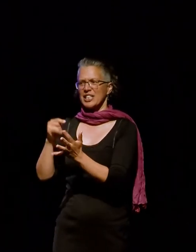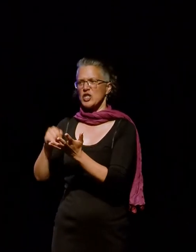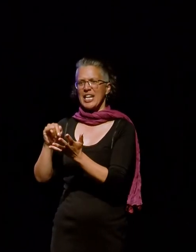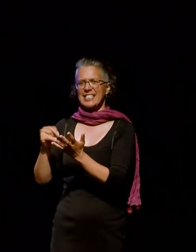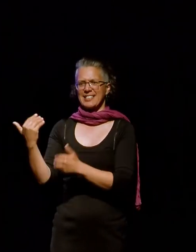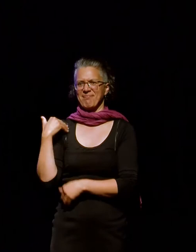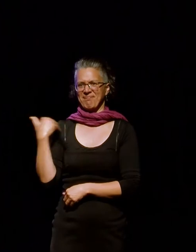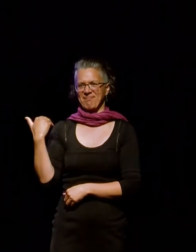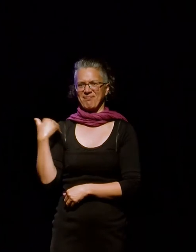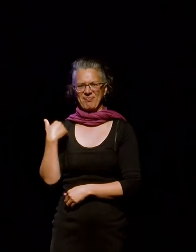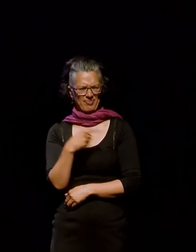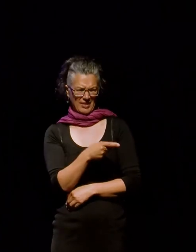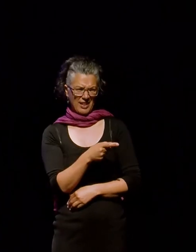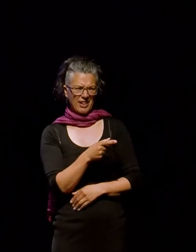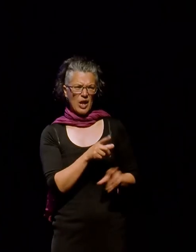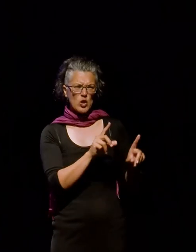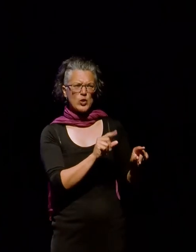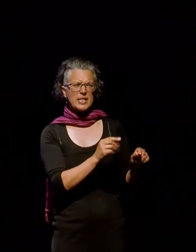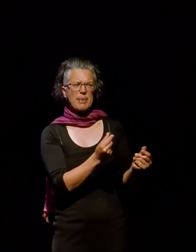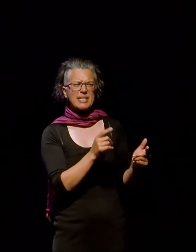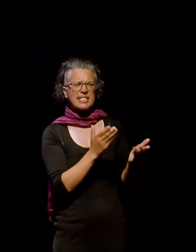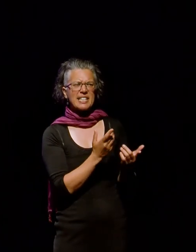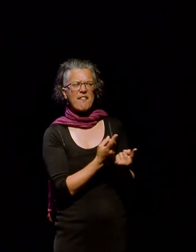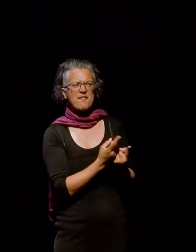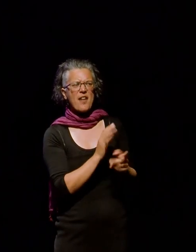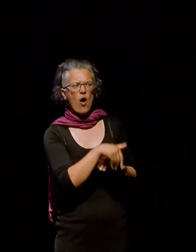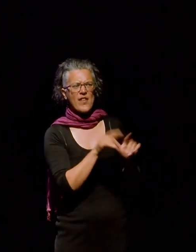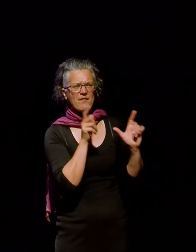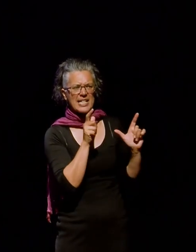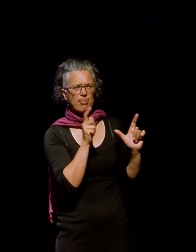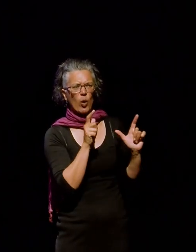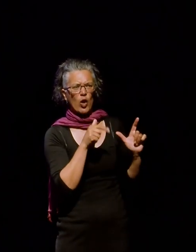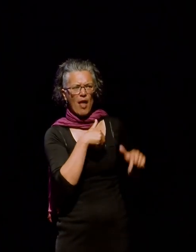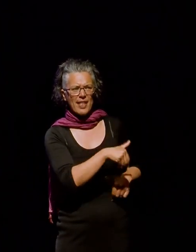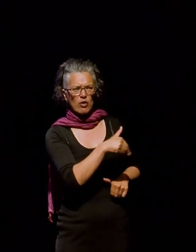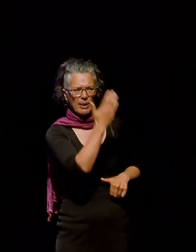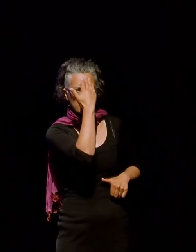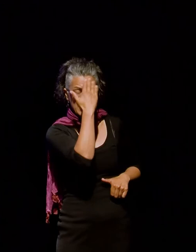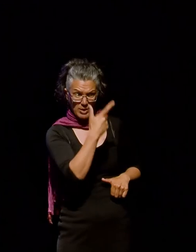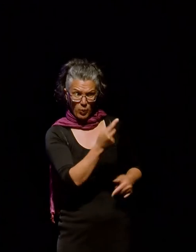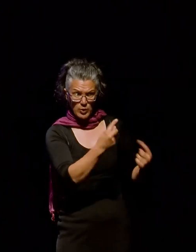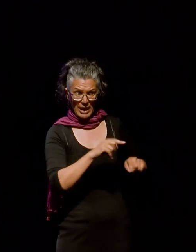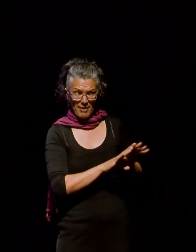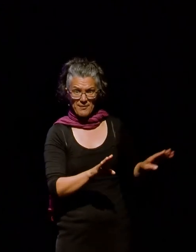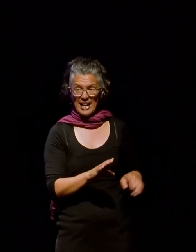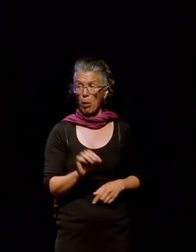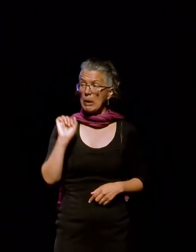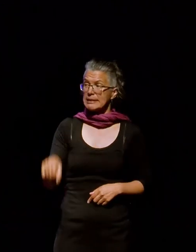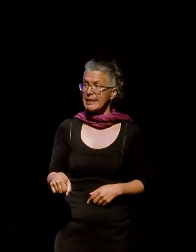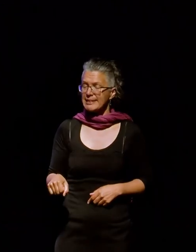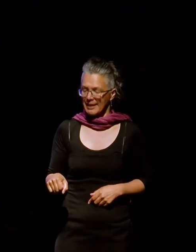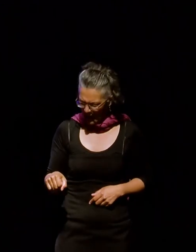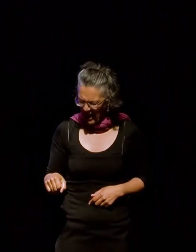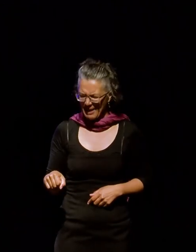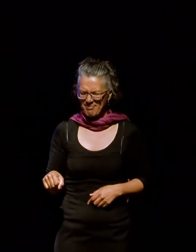paraphrasing her words, you did some stuff about Facebook at the Cricket Museum. Do you want to come and speak on a panel? And foolishly, I said yes, which